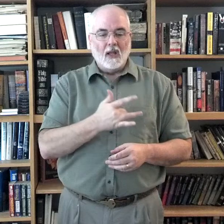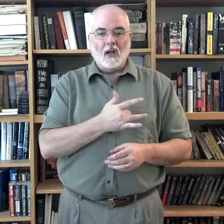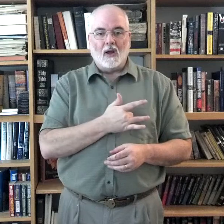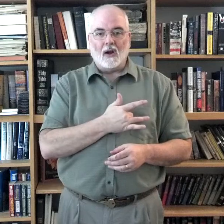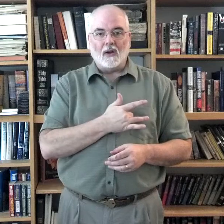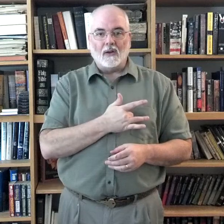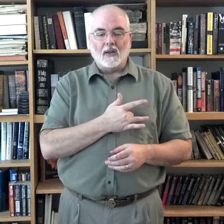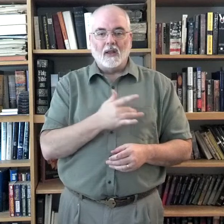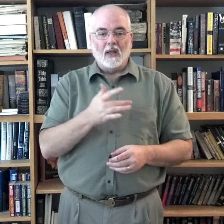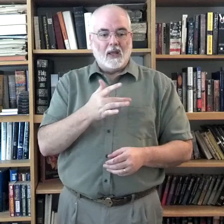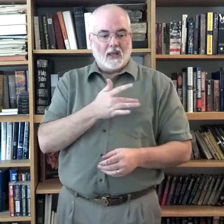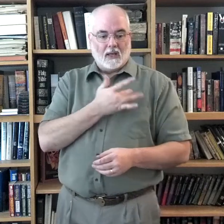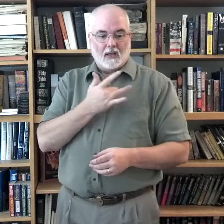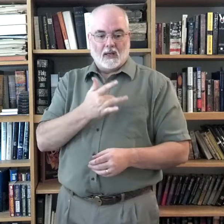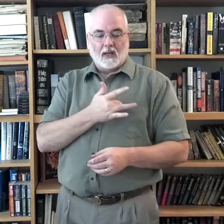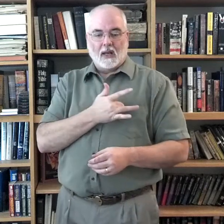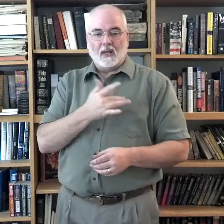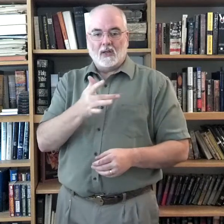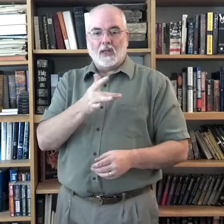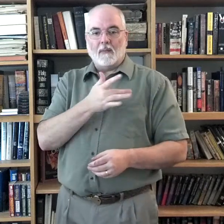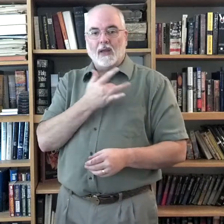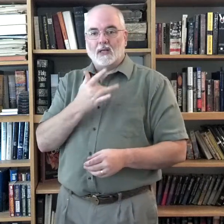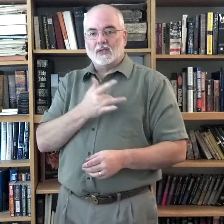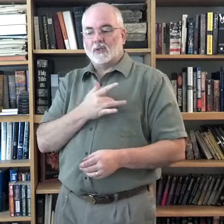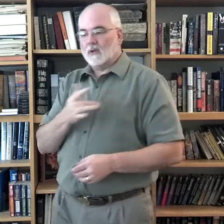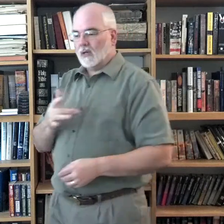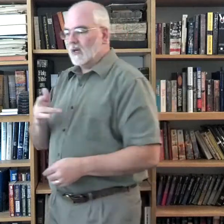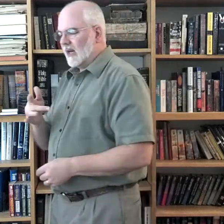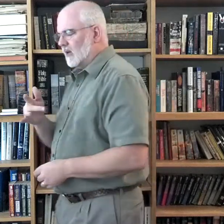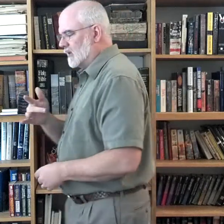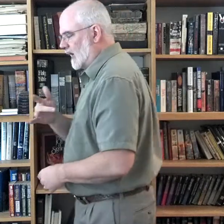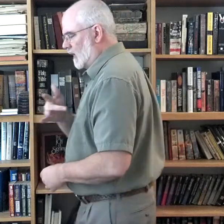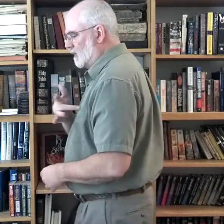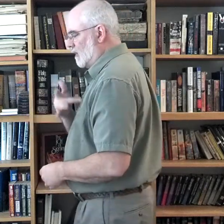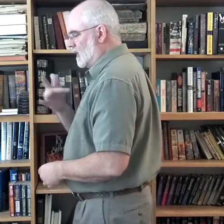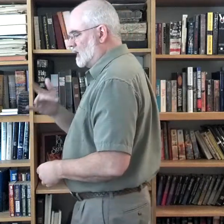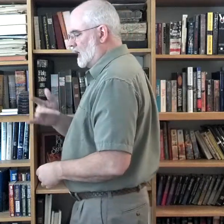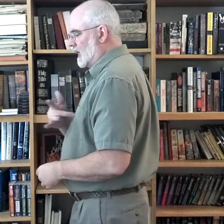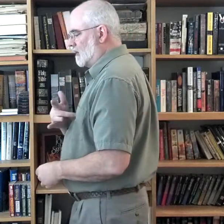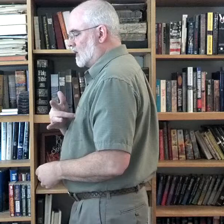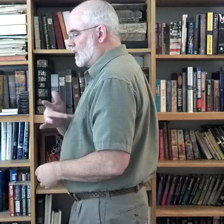Heart. Just kind of make it little circle. I'm going to kind of go sideways. Maybe you can see it. I'm not sure.